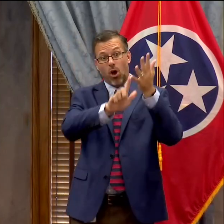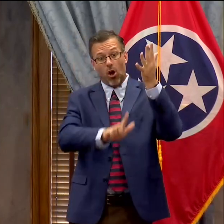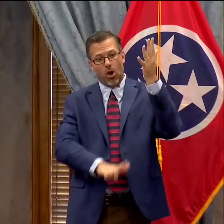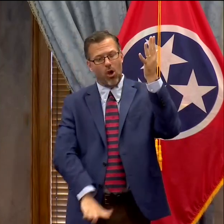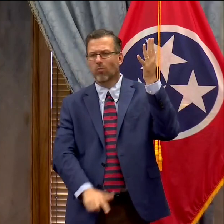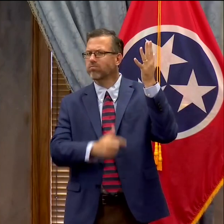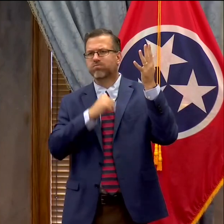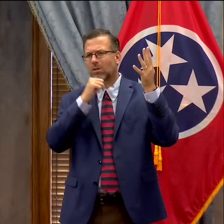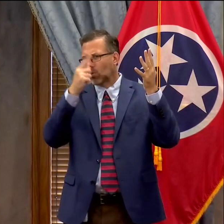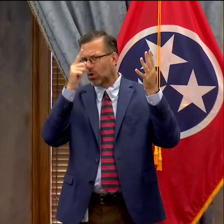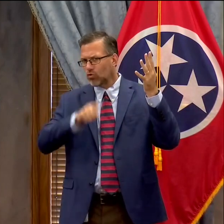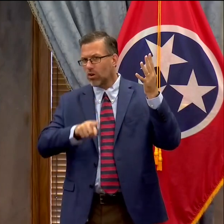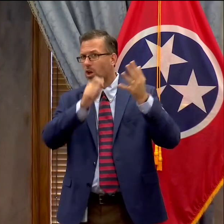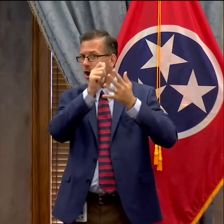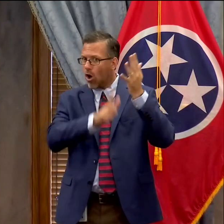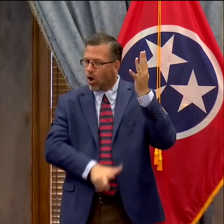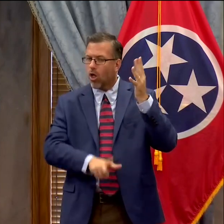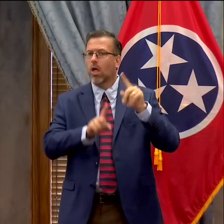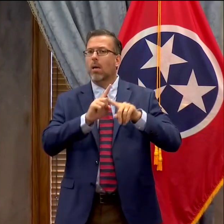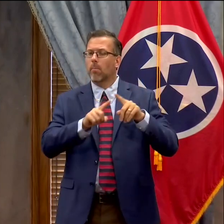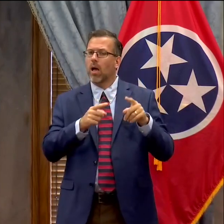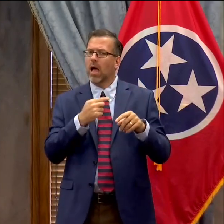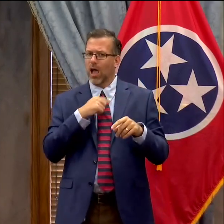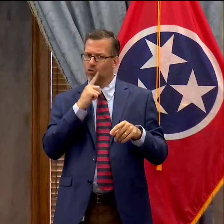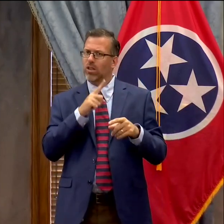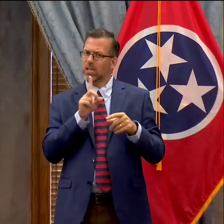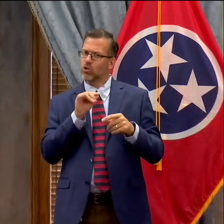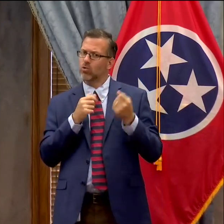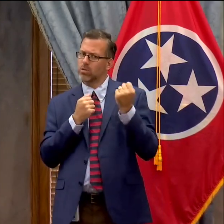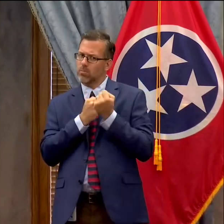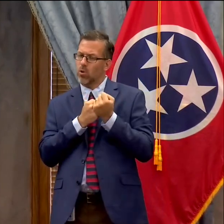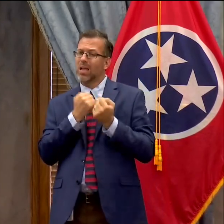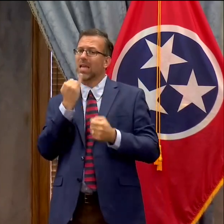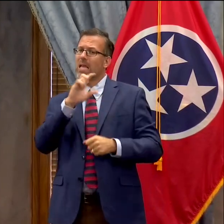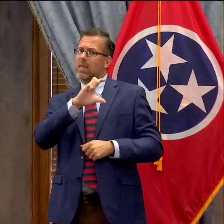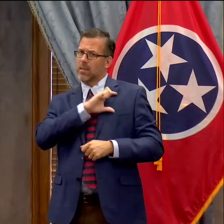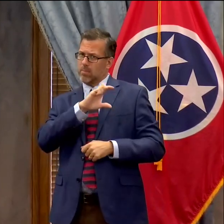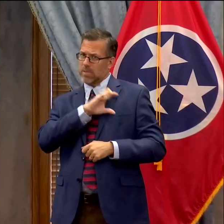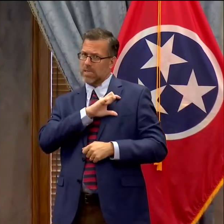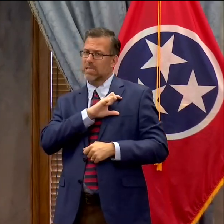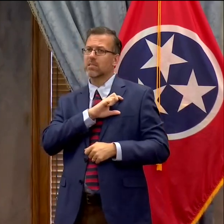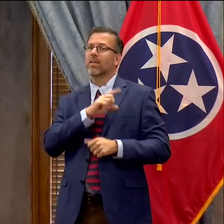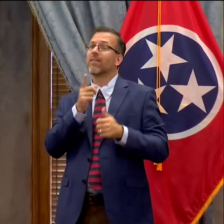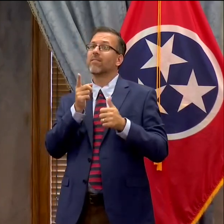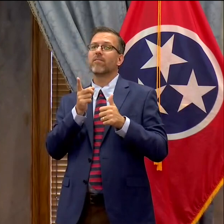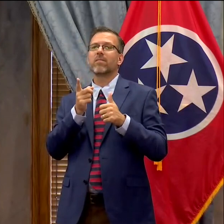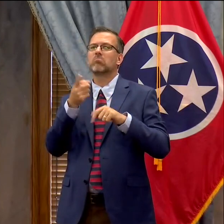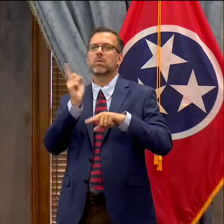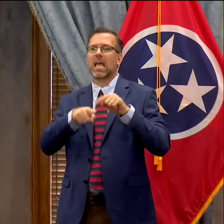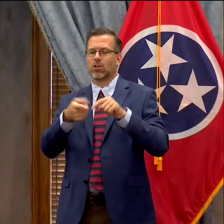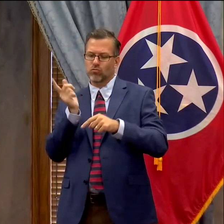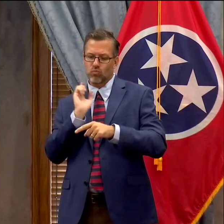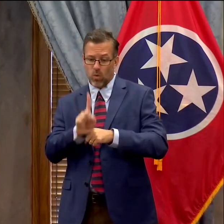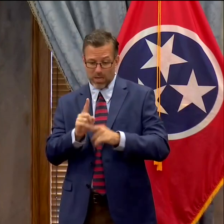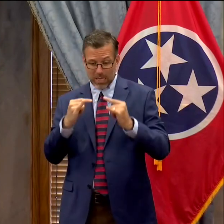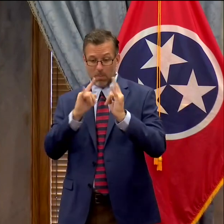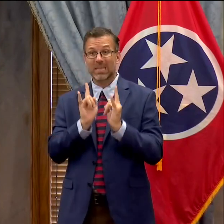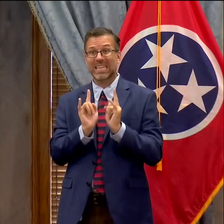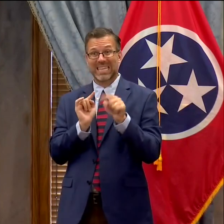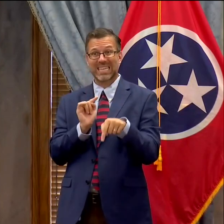uh the warning component to that mitigates uh and the discretion of um